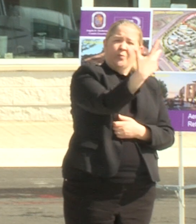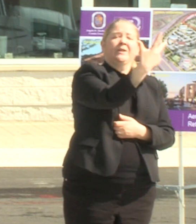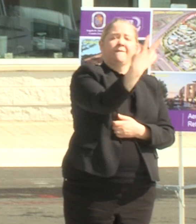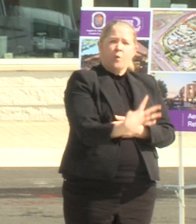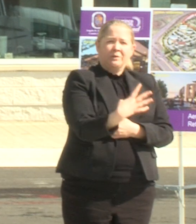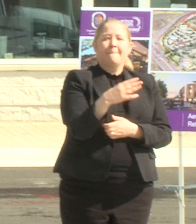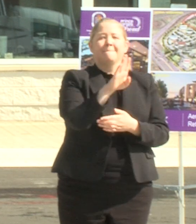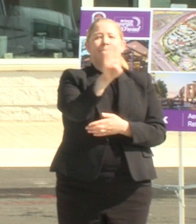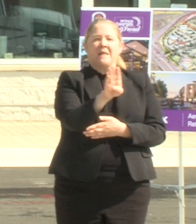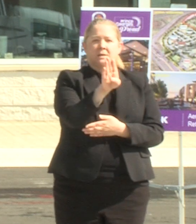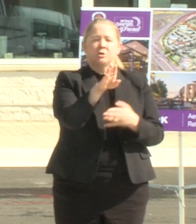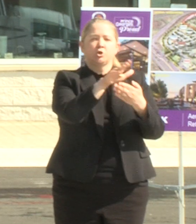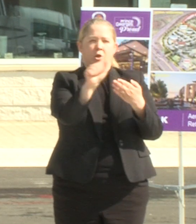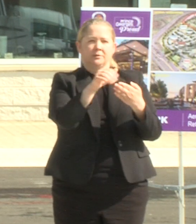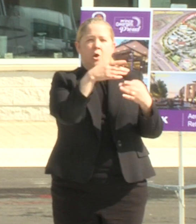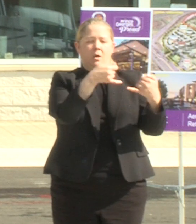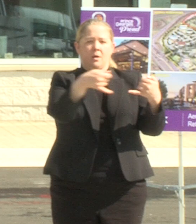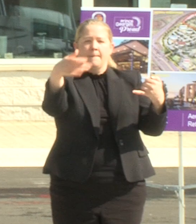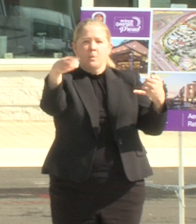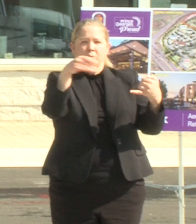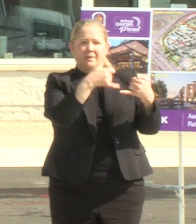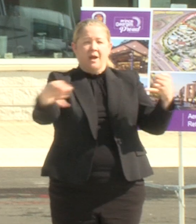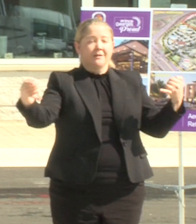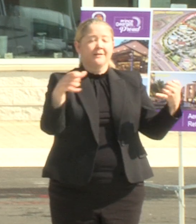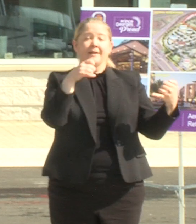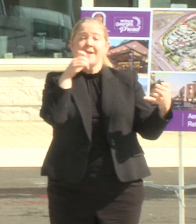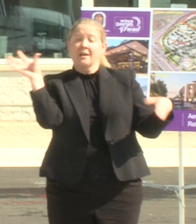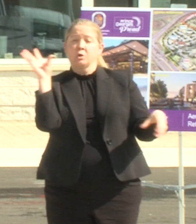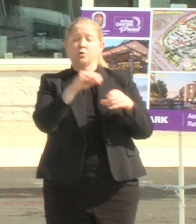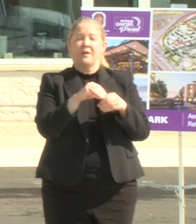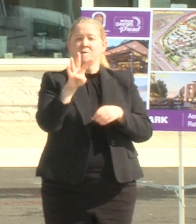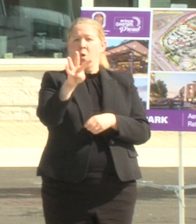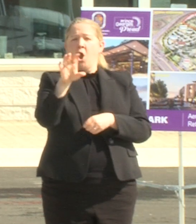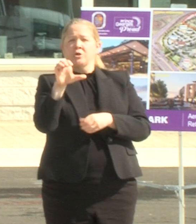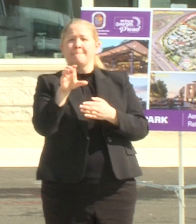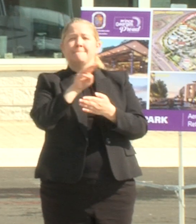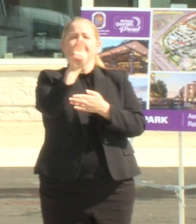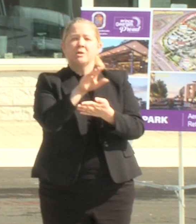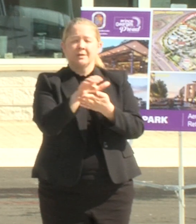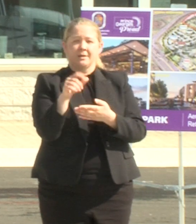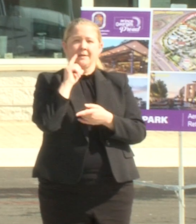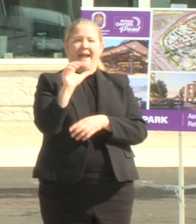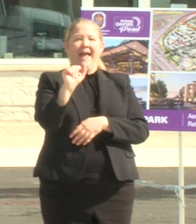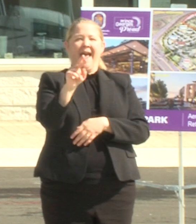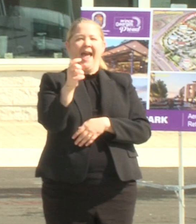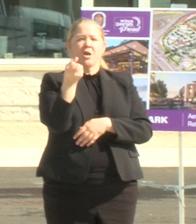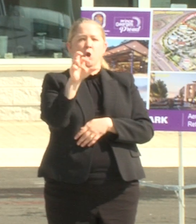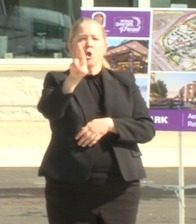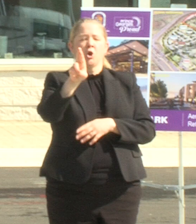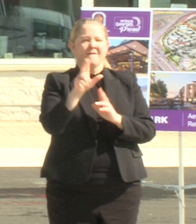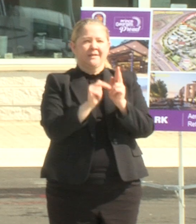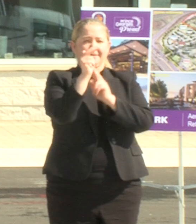the blue line not including the 400 million anchor facilities banneker ventures led by our very